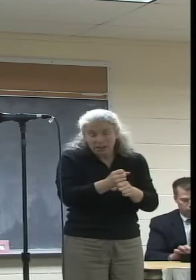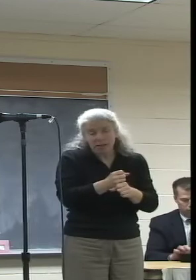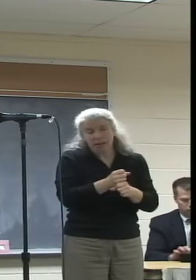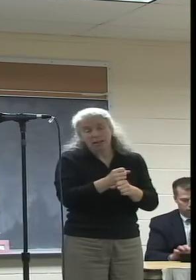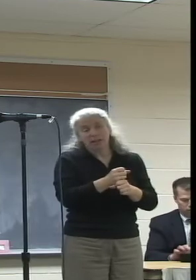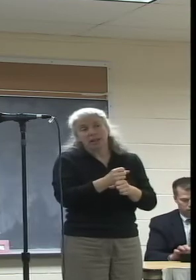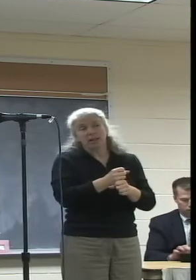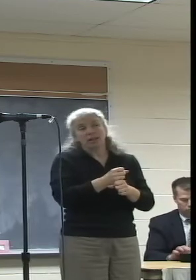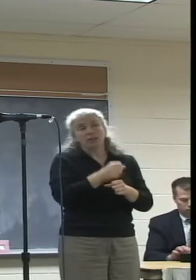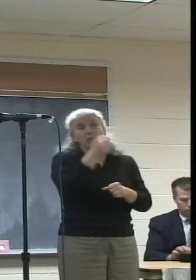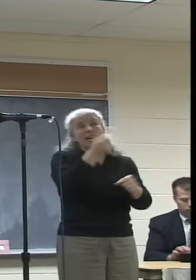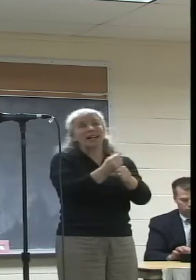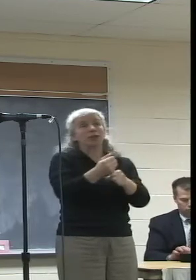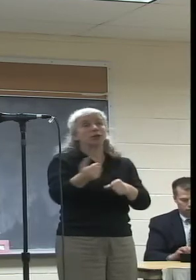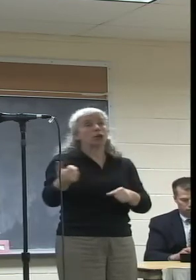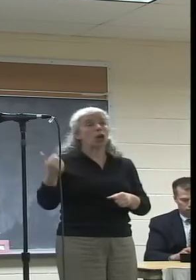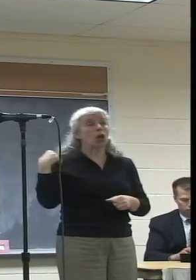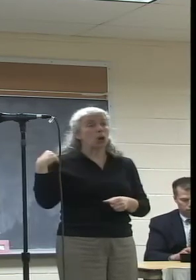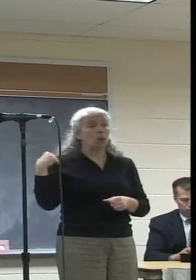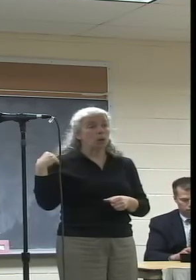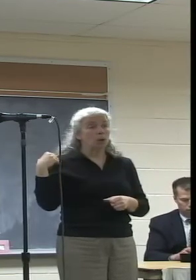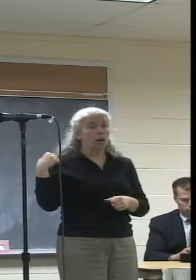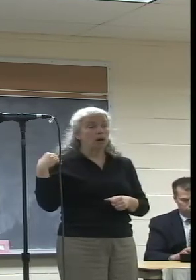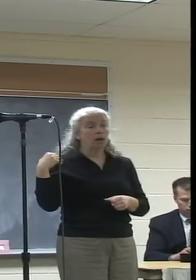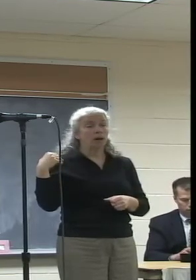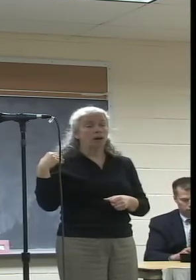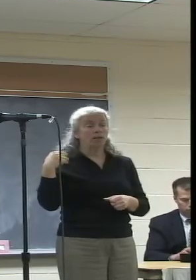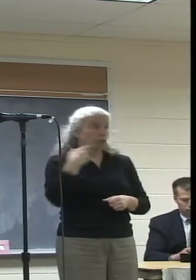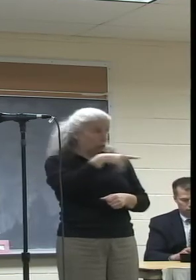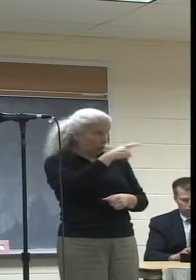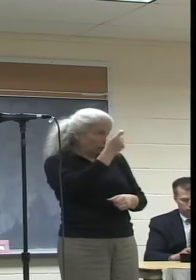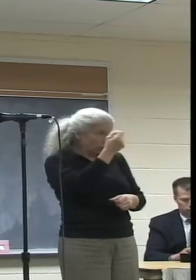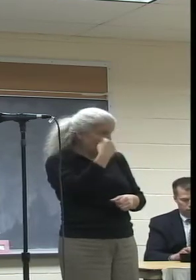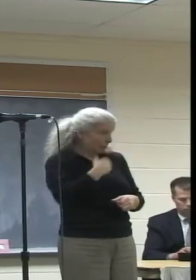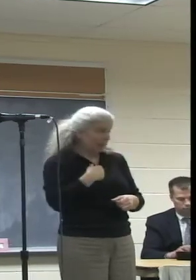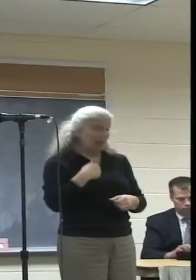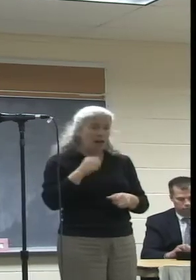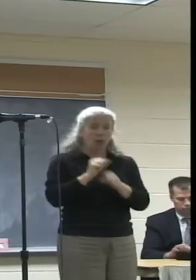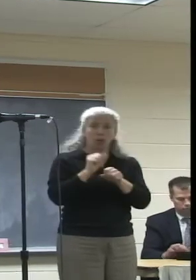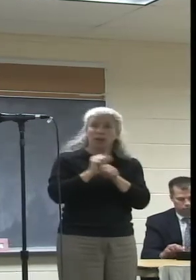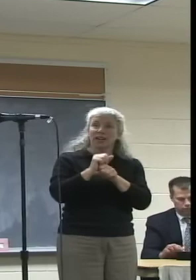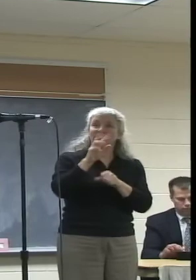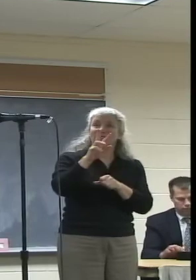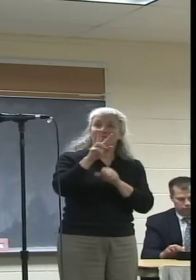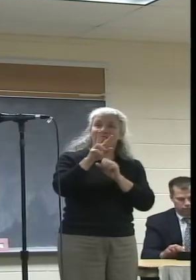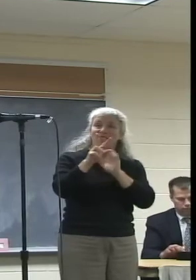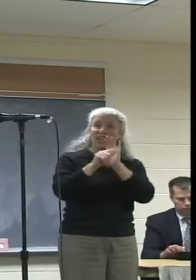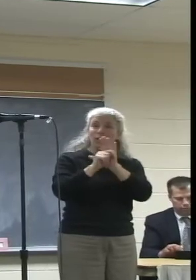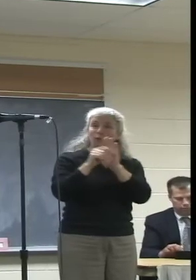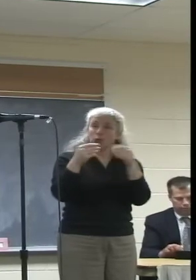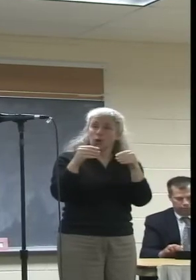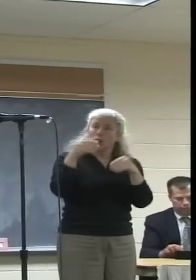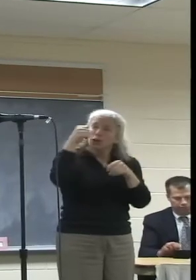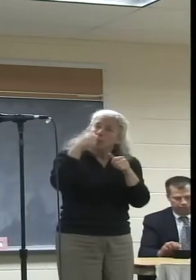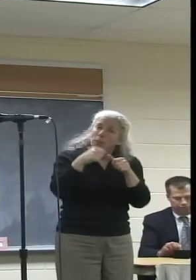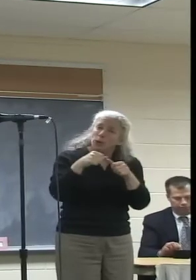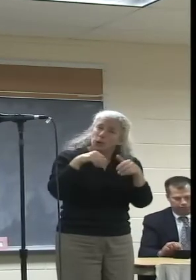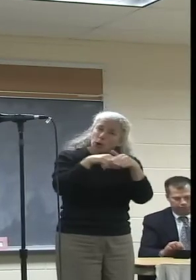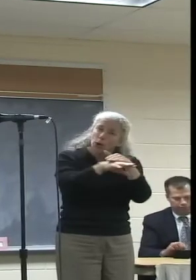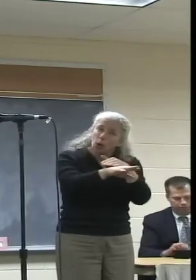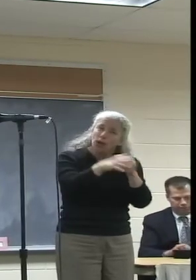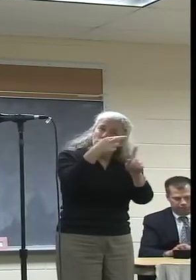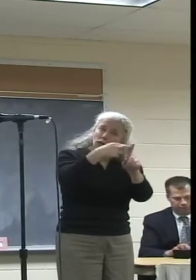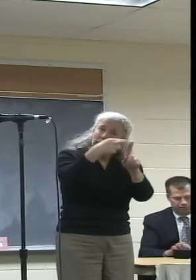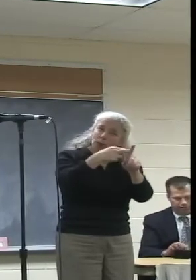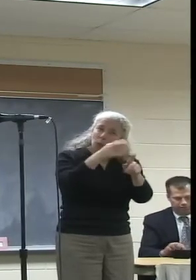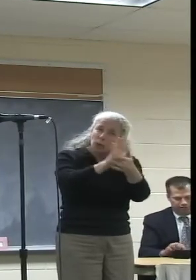10 years ago, to give you some perspective, I worked in a video store. Remember a video store, as you used to go in, you could actually take it